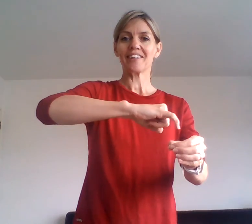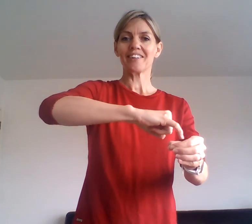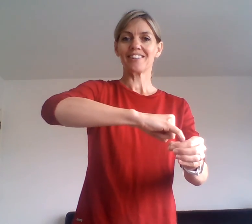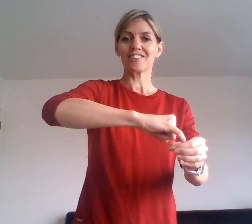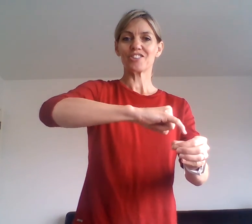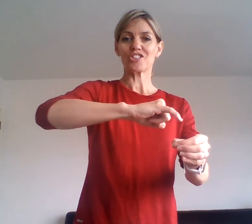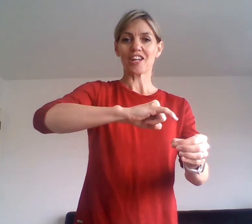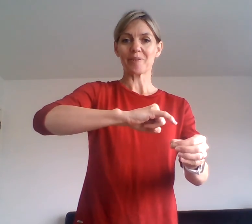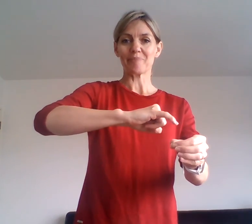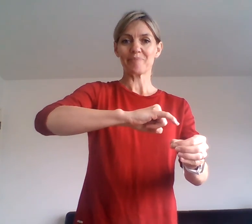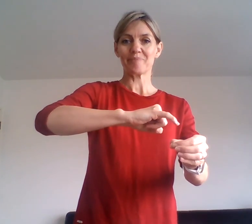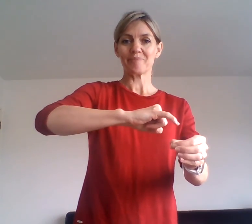Jam.